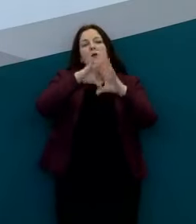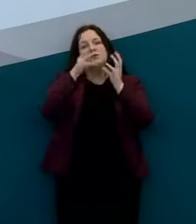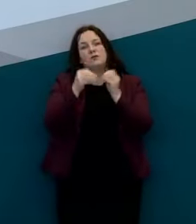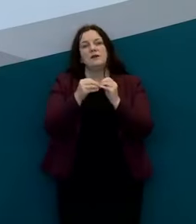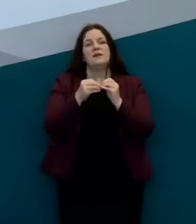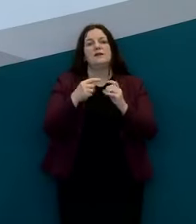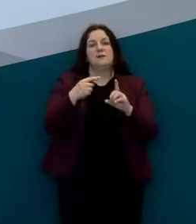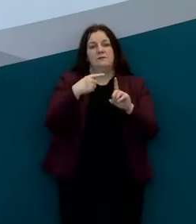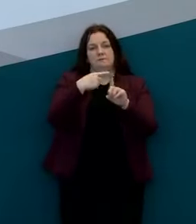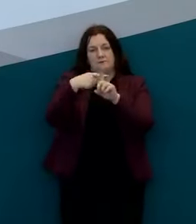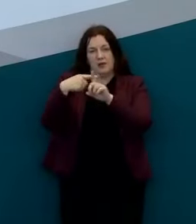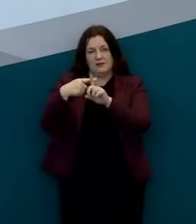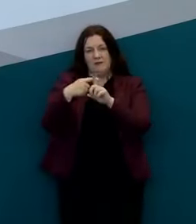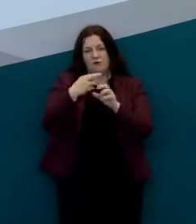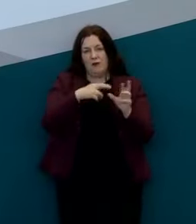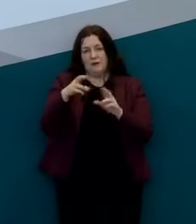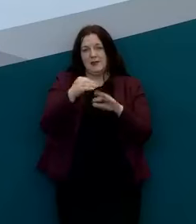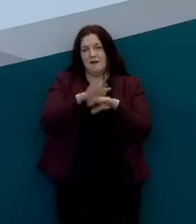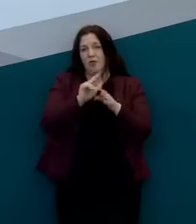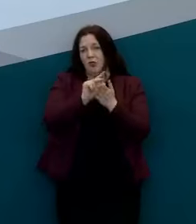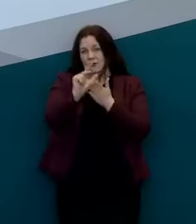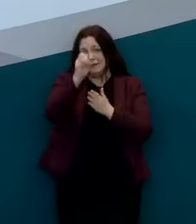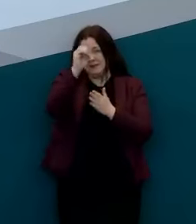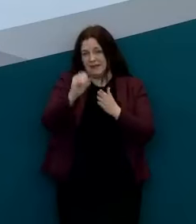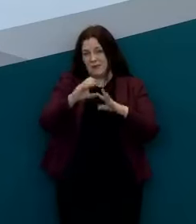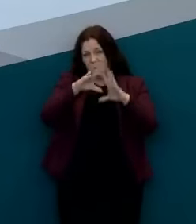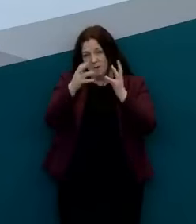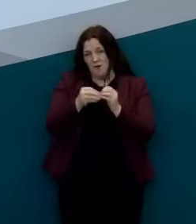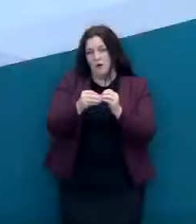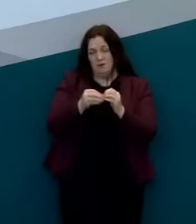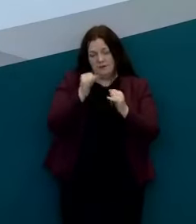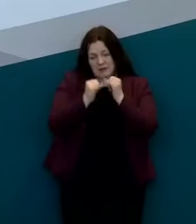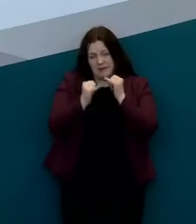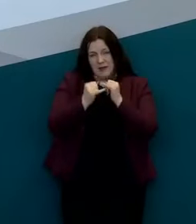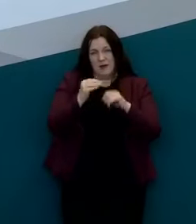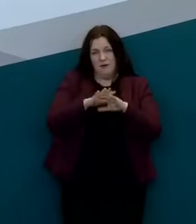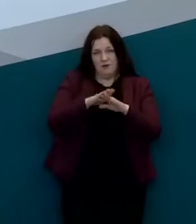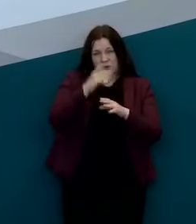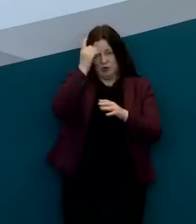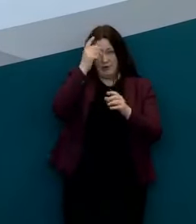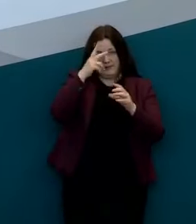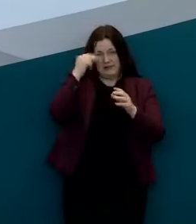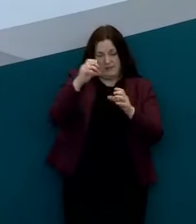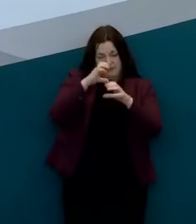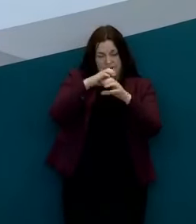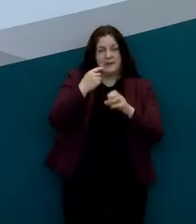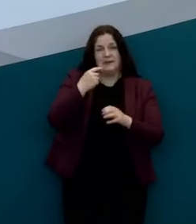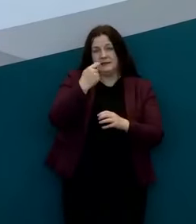approximately 13 percent and then a more detailed breakdown of intensive care unit admissions